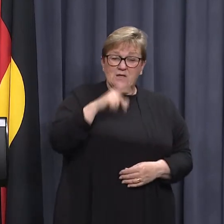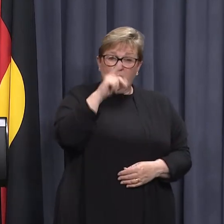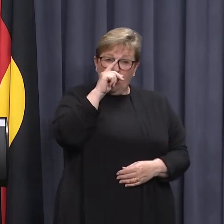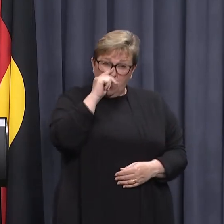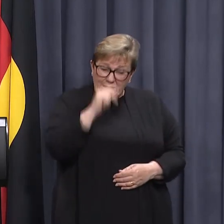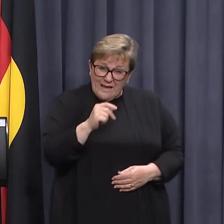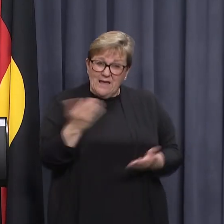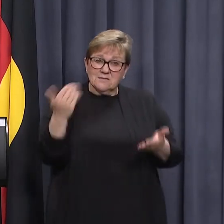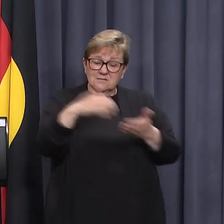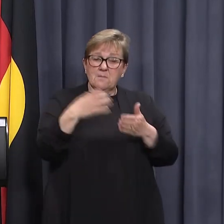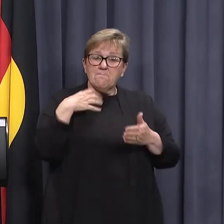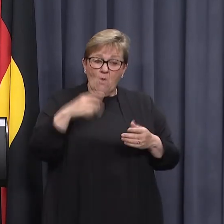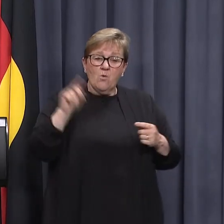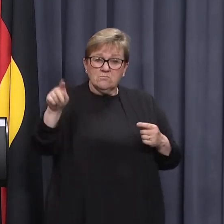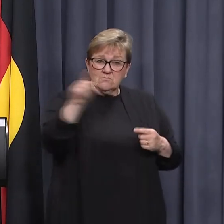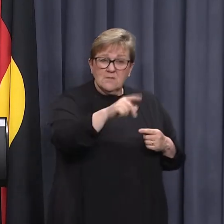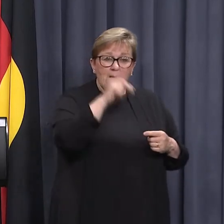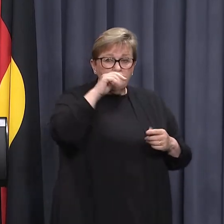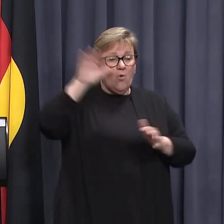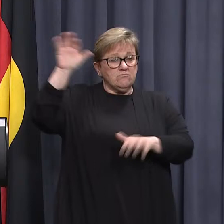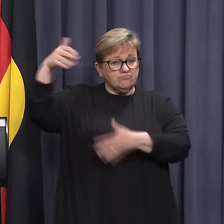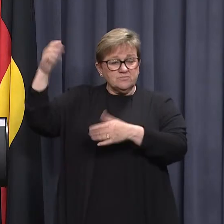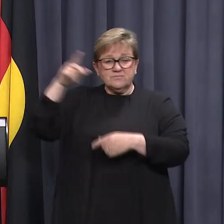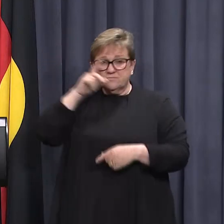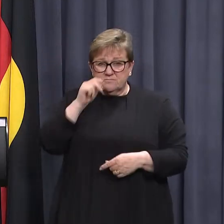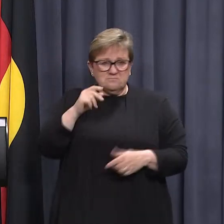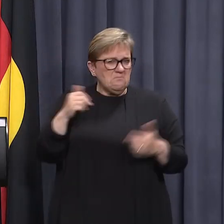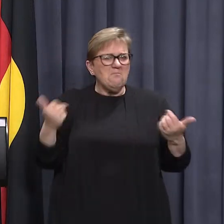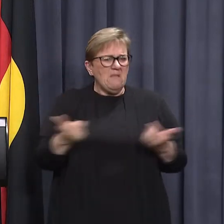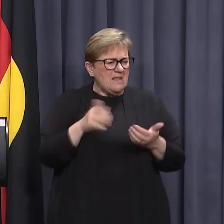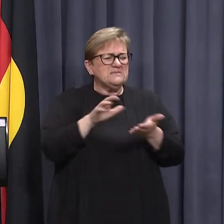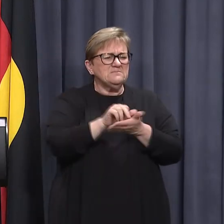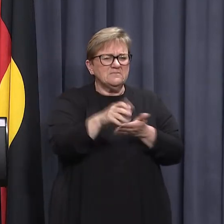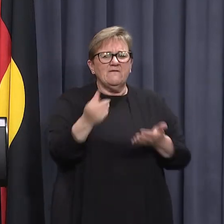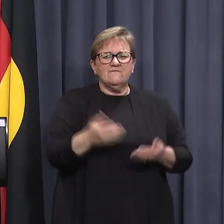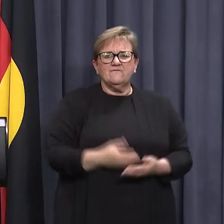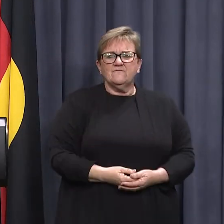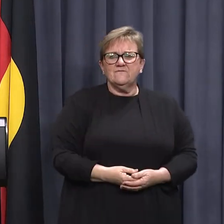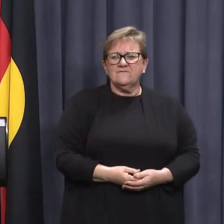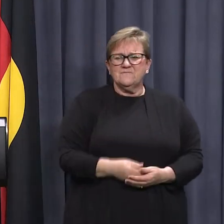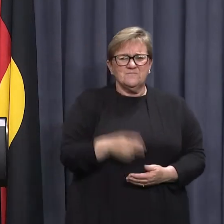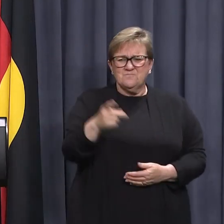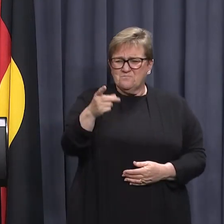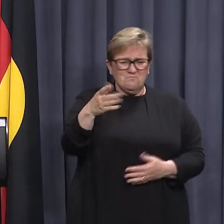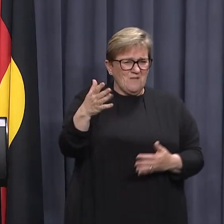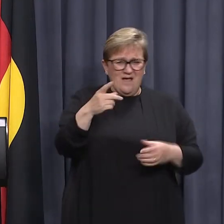stand up more clinics and we can get more supply, but there are appointments available for children.